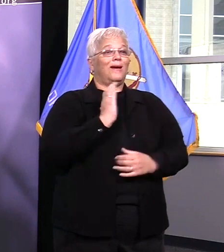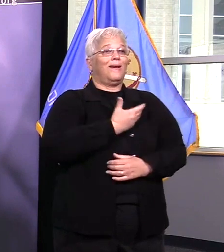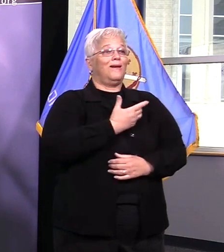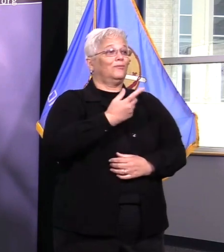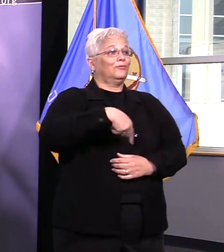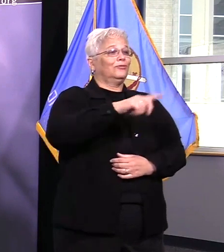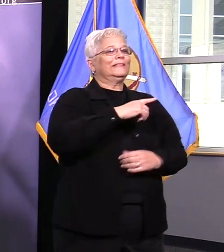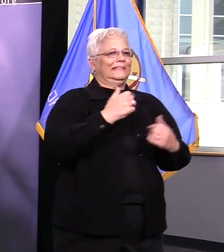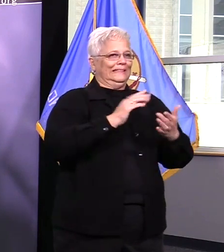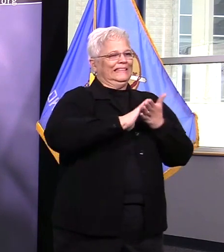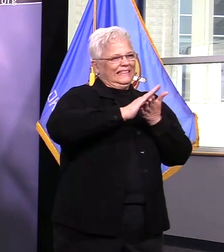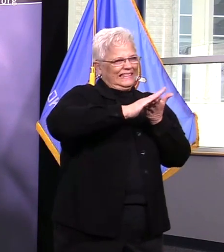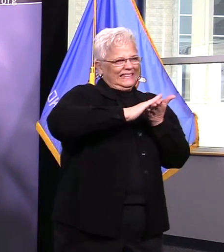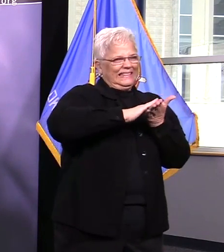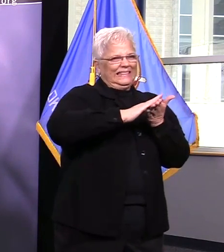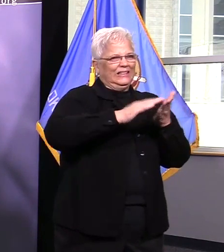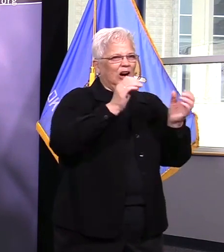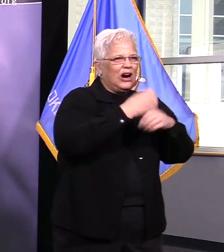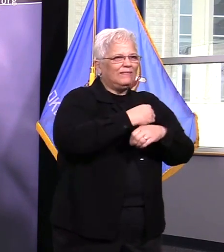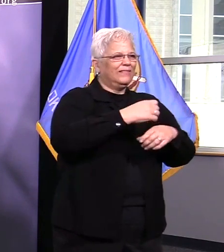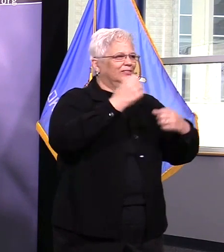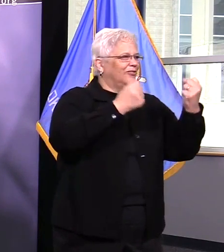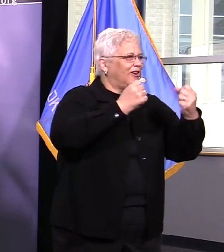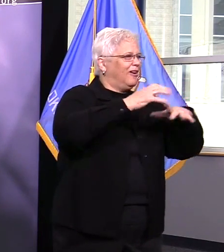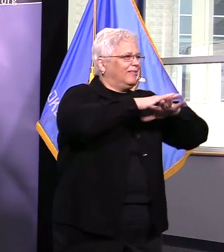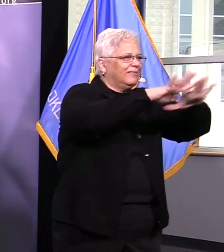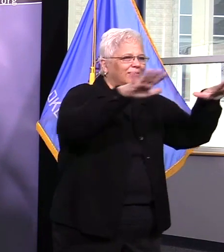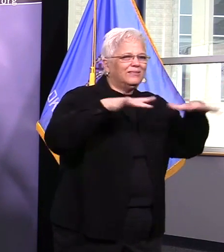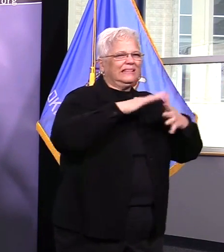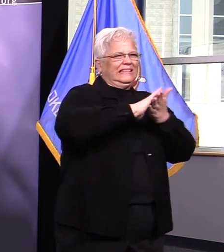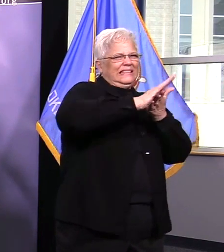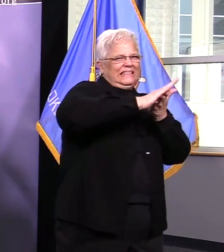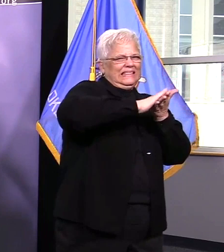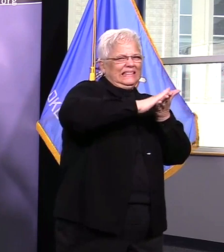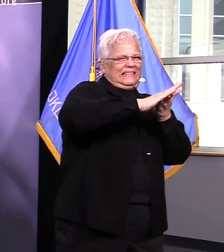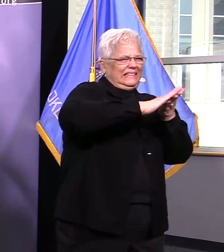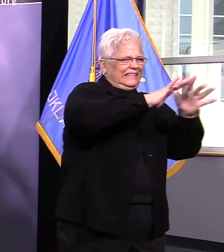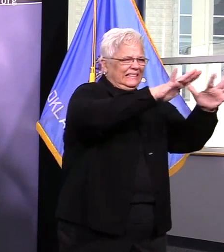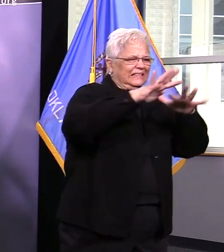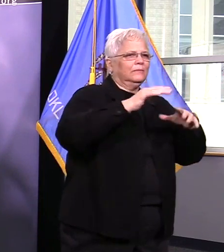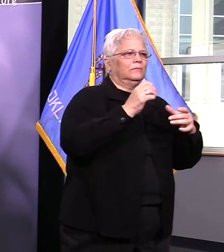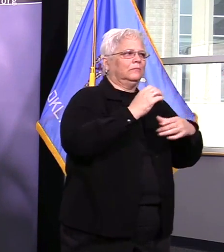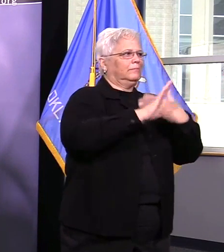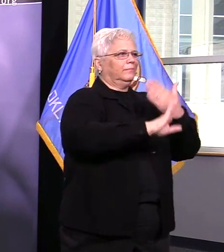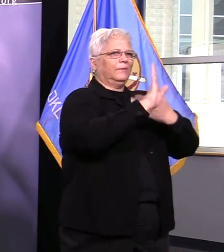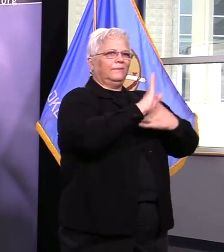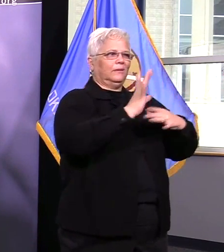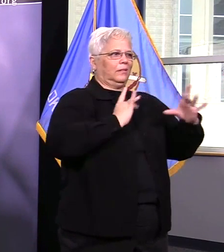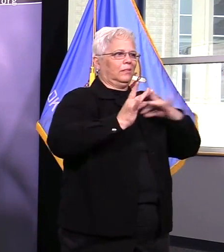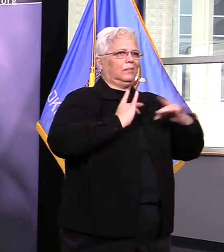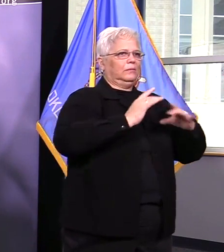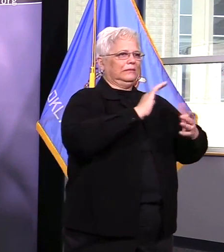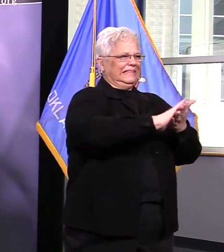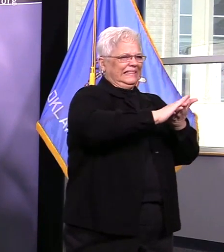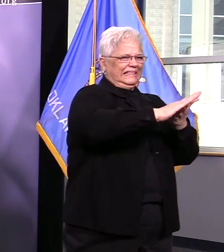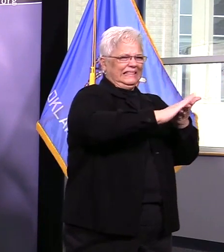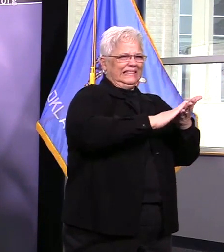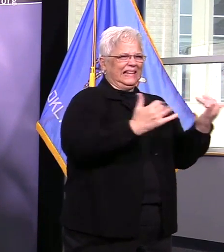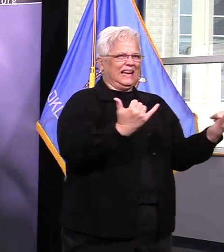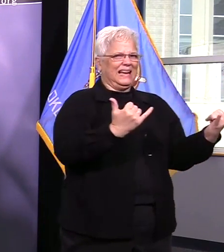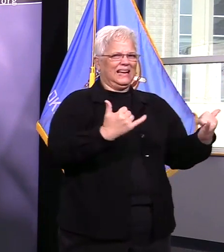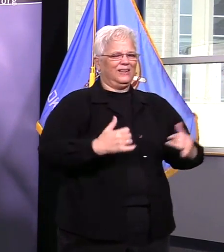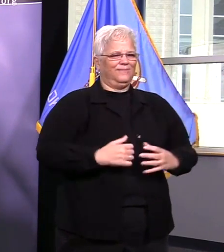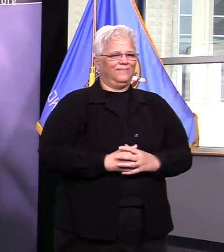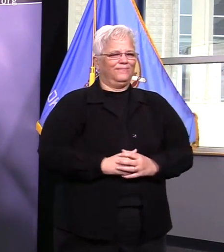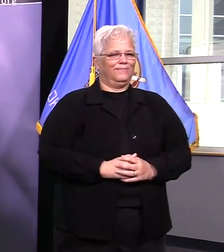stations we're deconing every division within our department and we'll continue to do so we have enough chemicals on hand